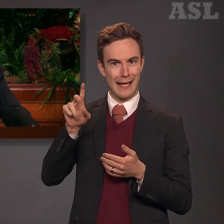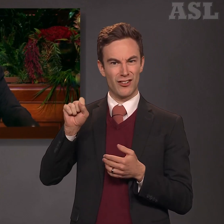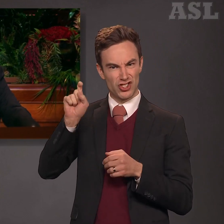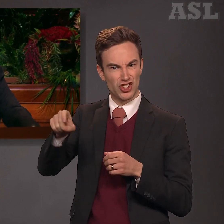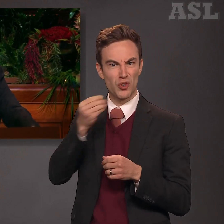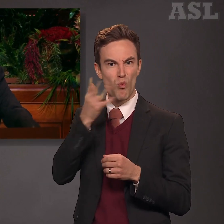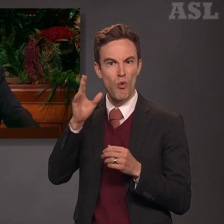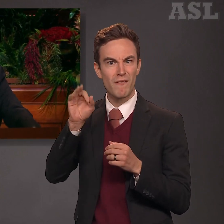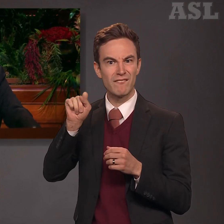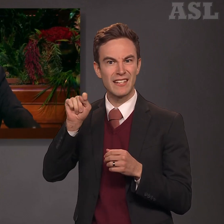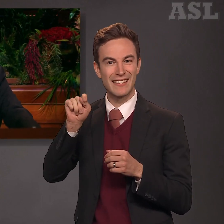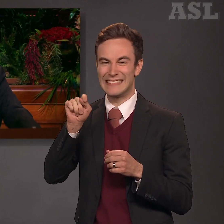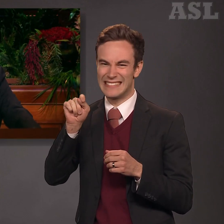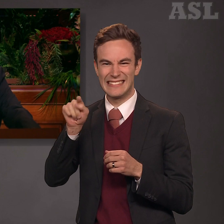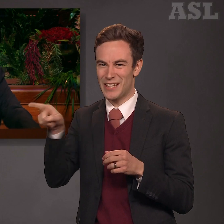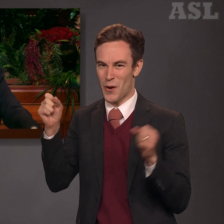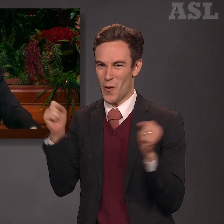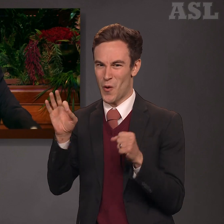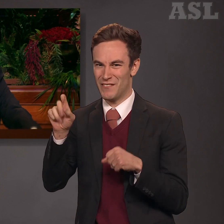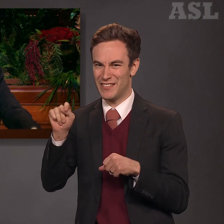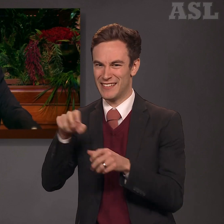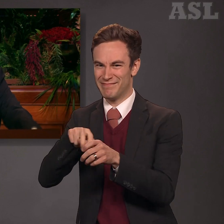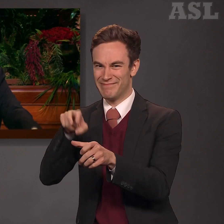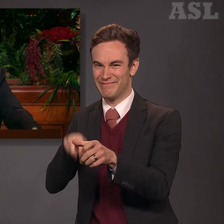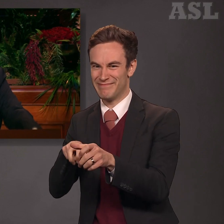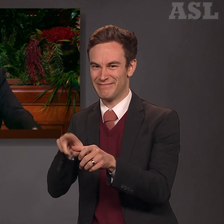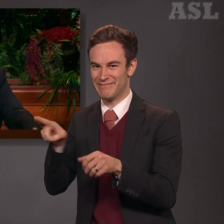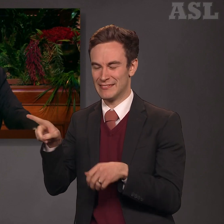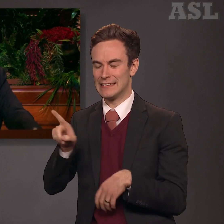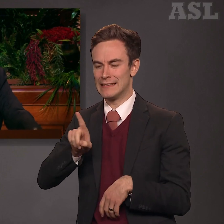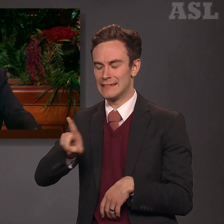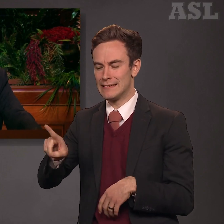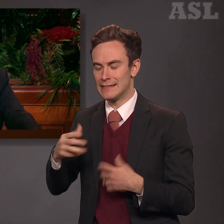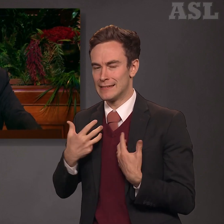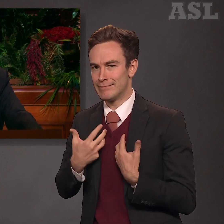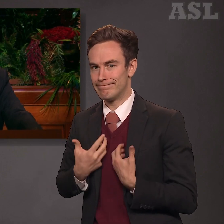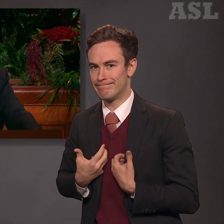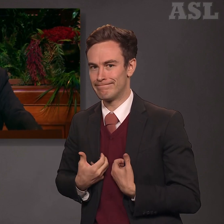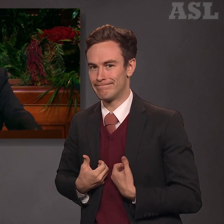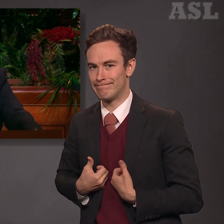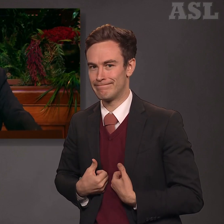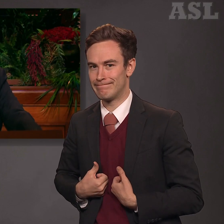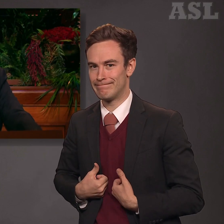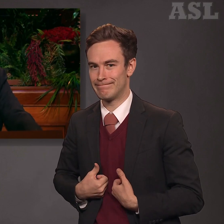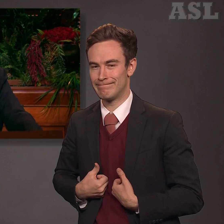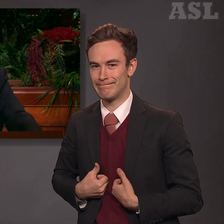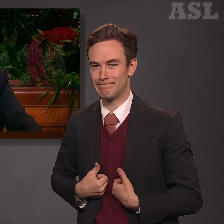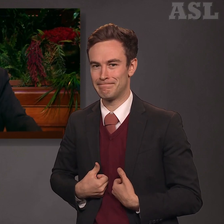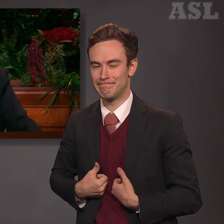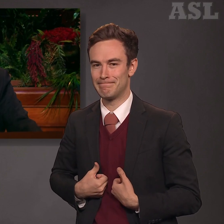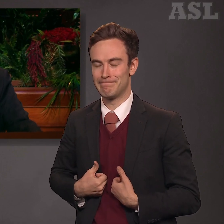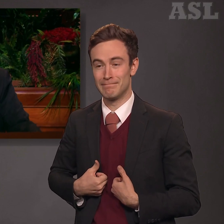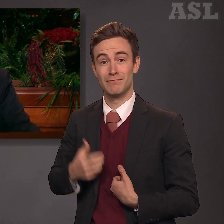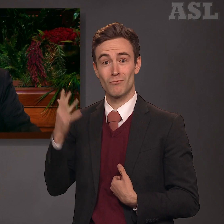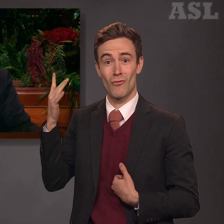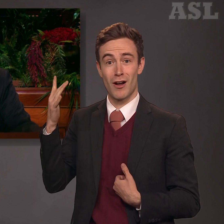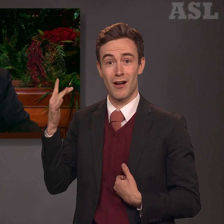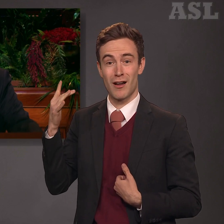feet, and he went away sorrowing because, the scripture says, he had great possessions.